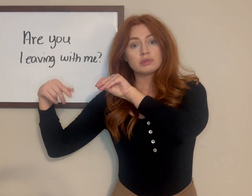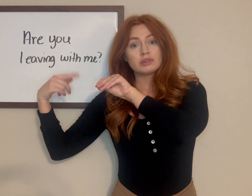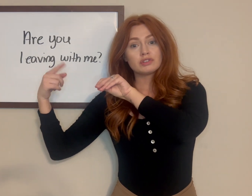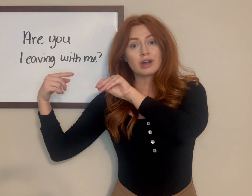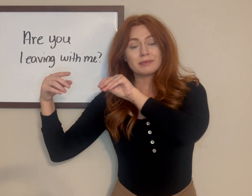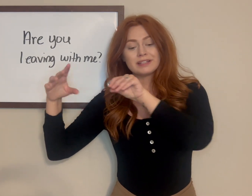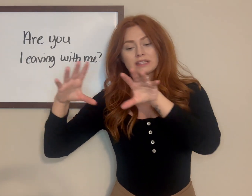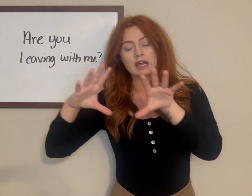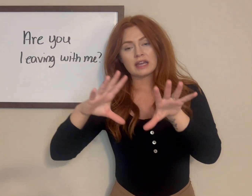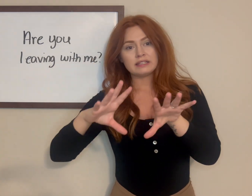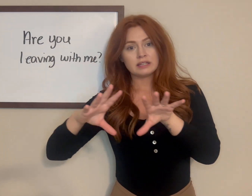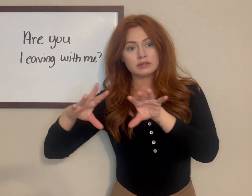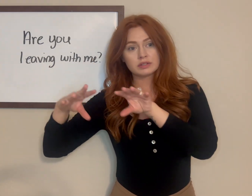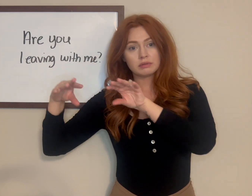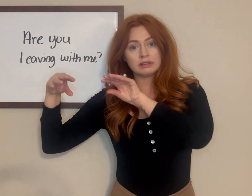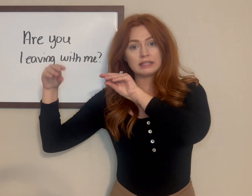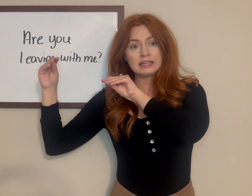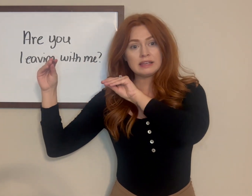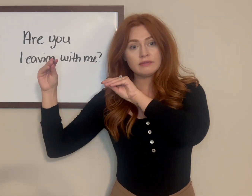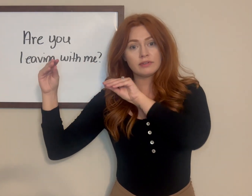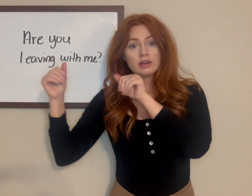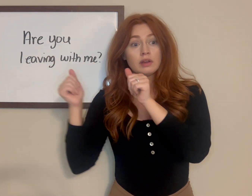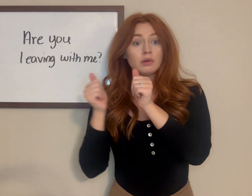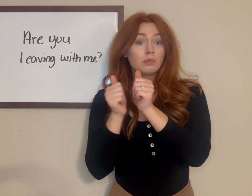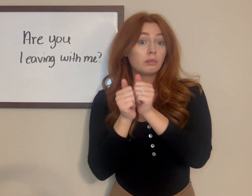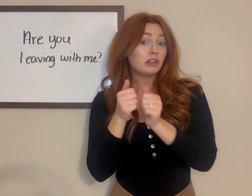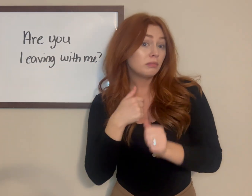your dominant side. So leave with me.